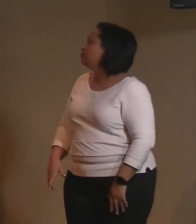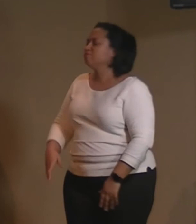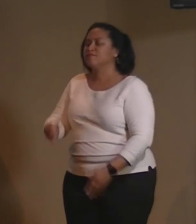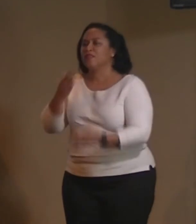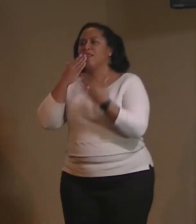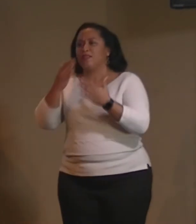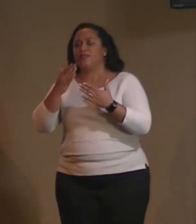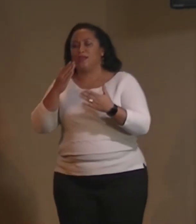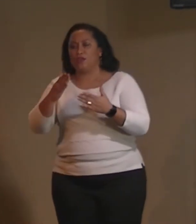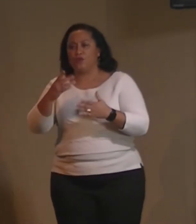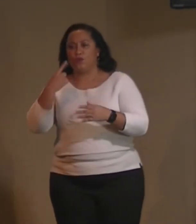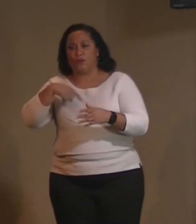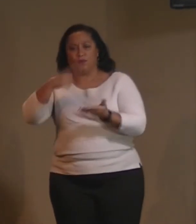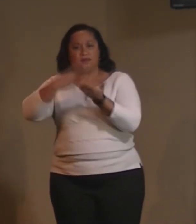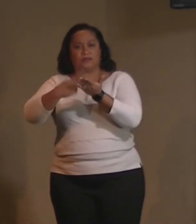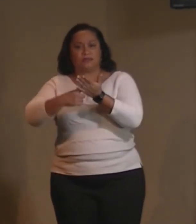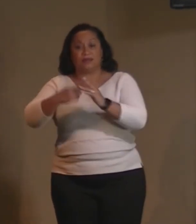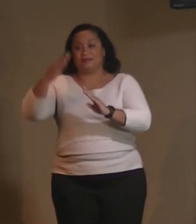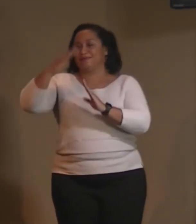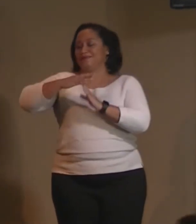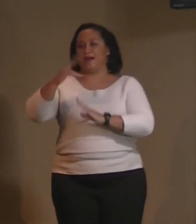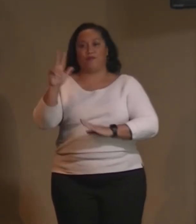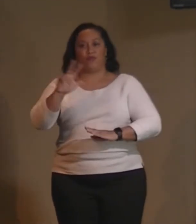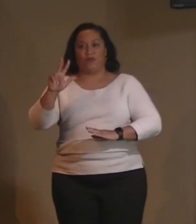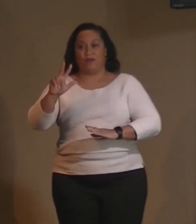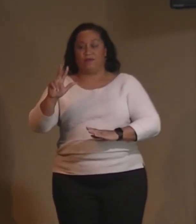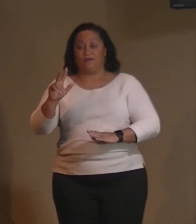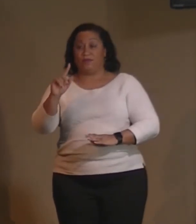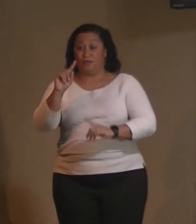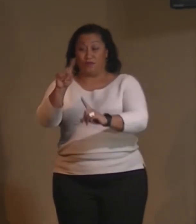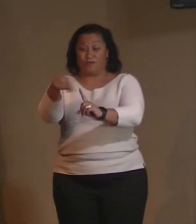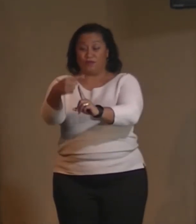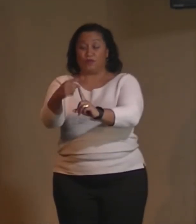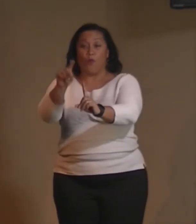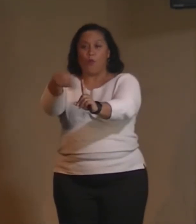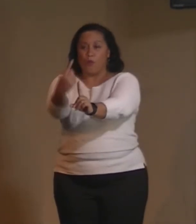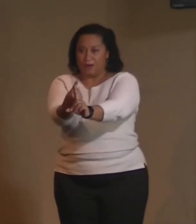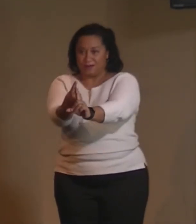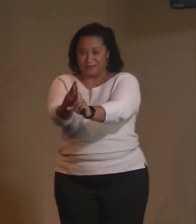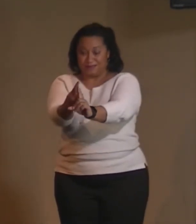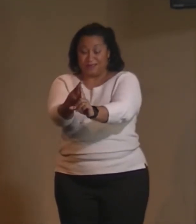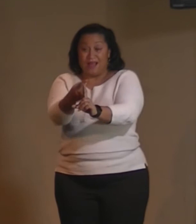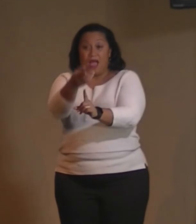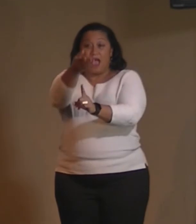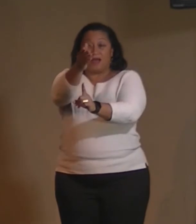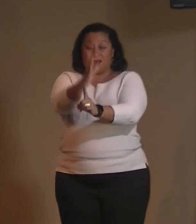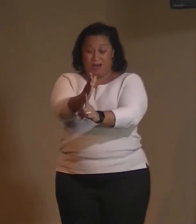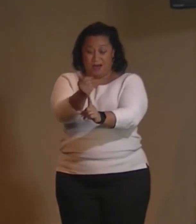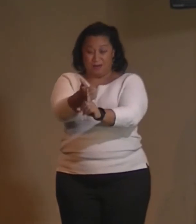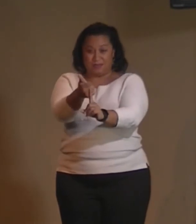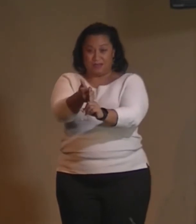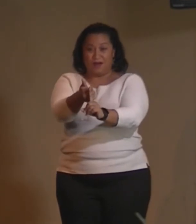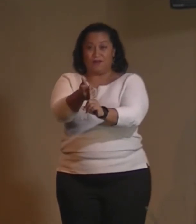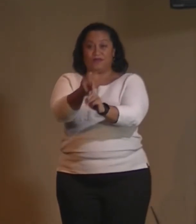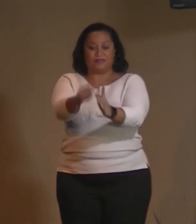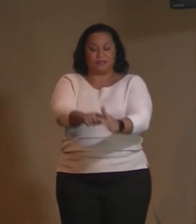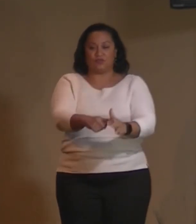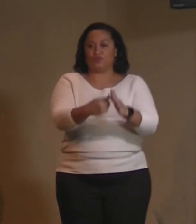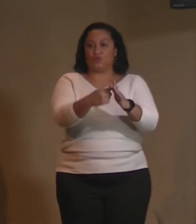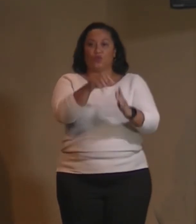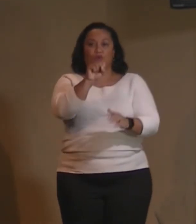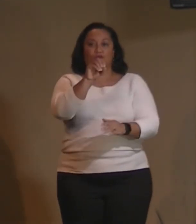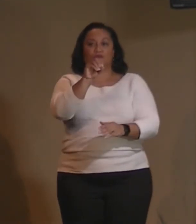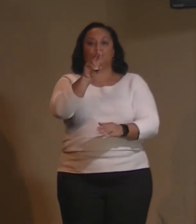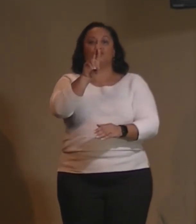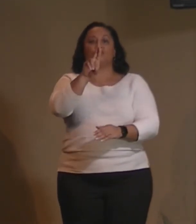talk about the top three. So the very first one, oneness. God is the source of all that is, and God is